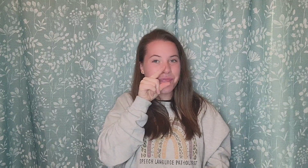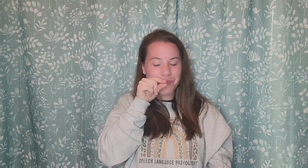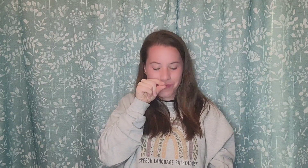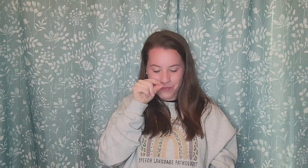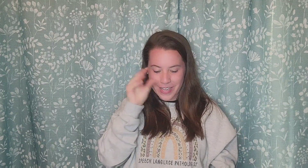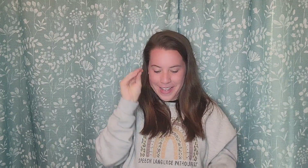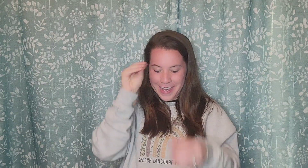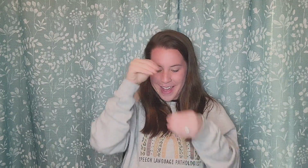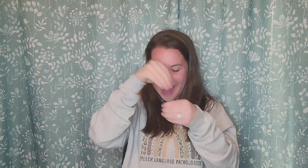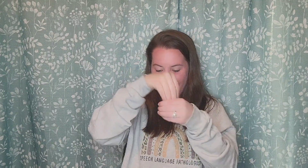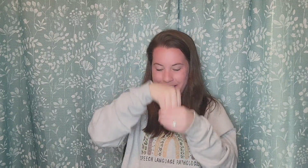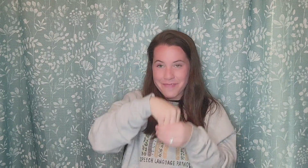in in